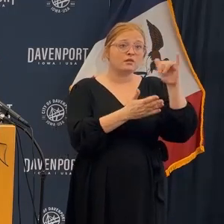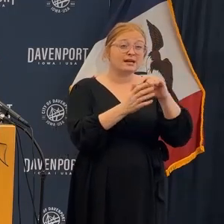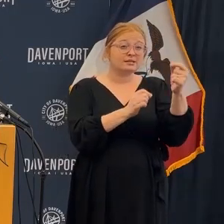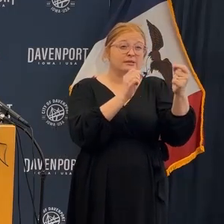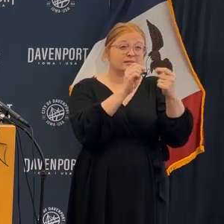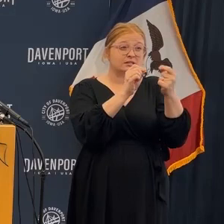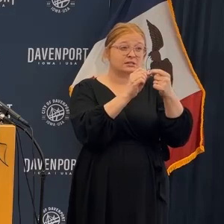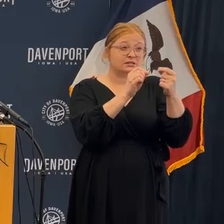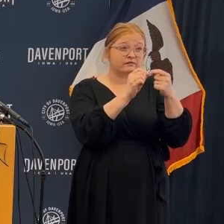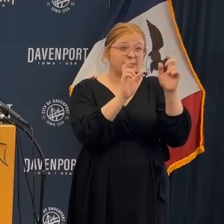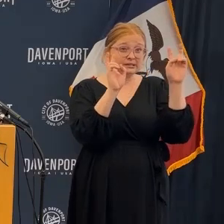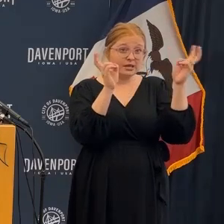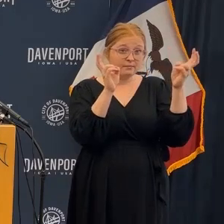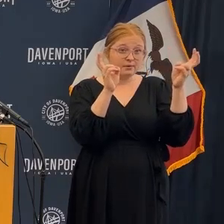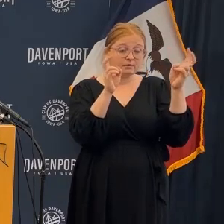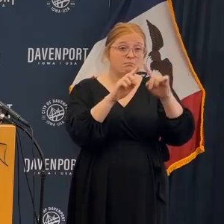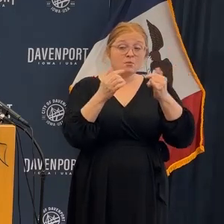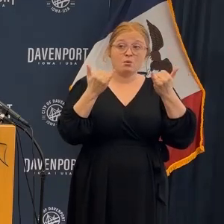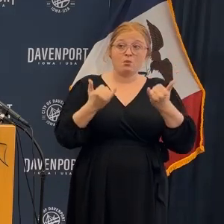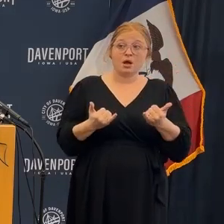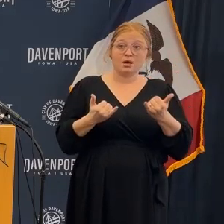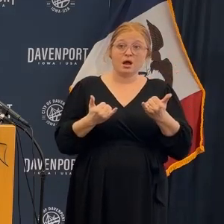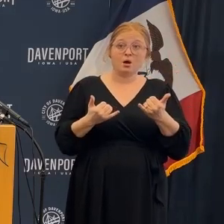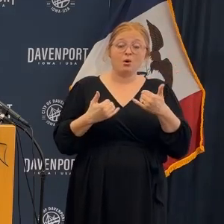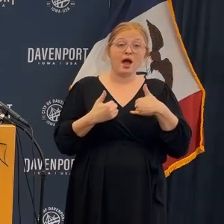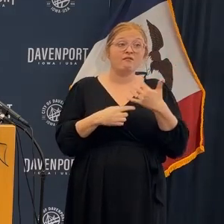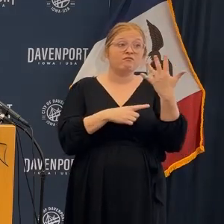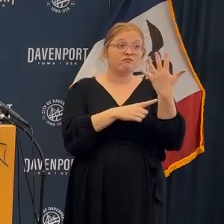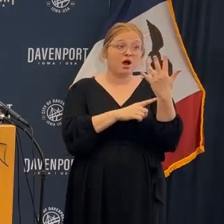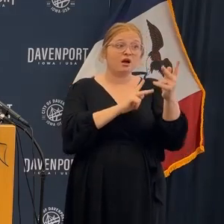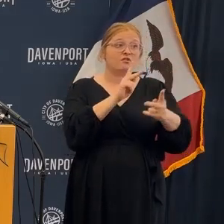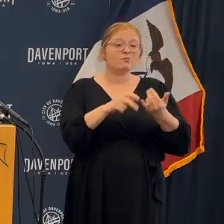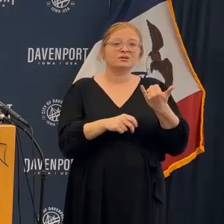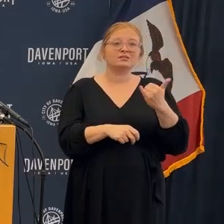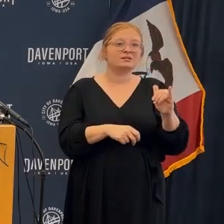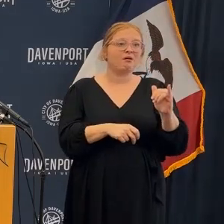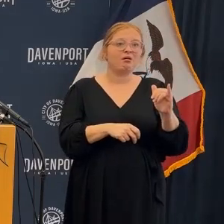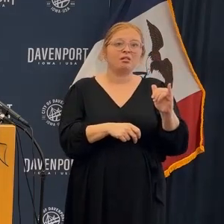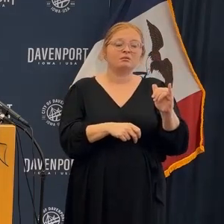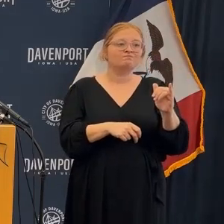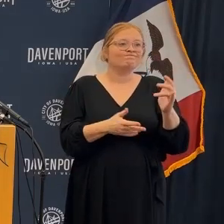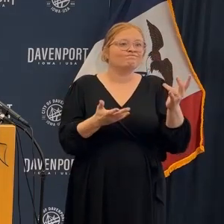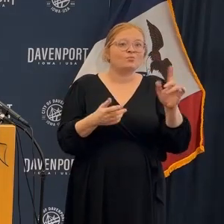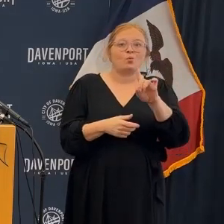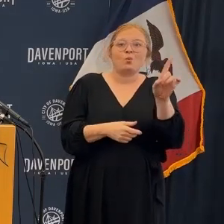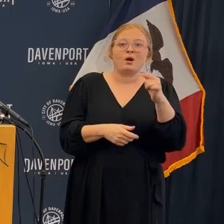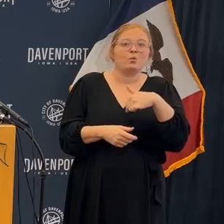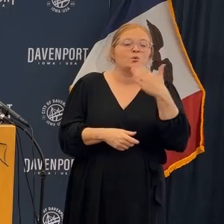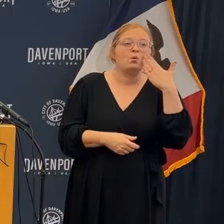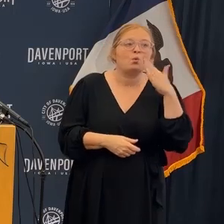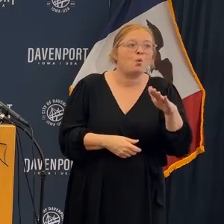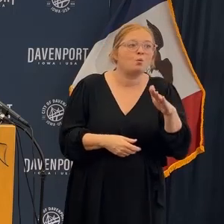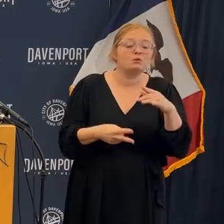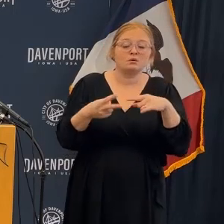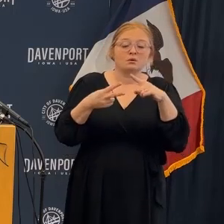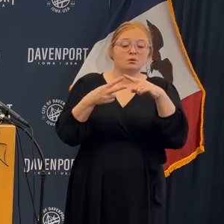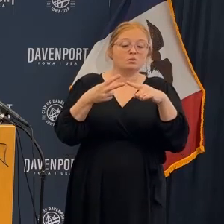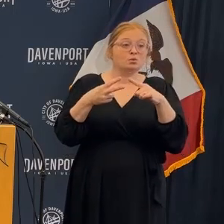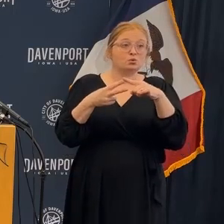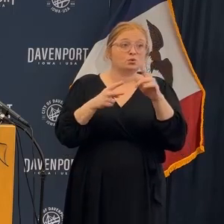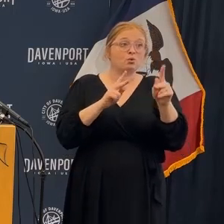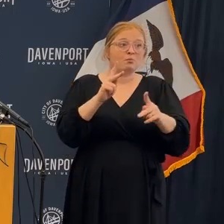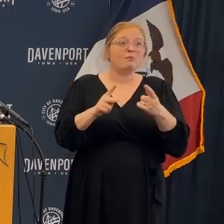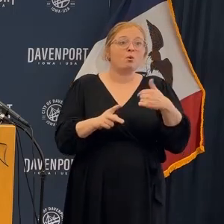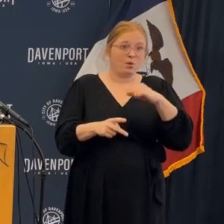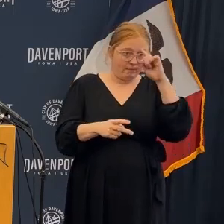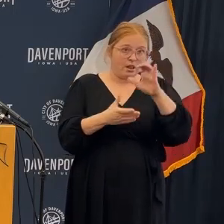particular effort, but at this time, have five individuals that are still unaccounted for, two of those we believe